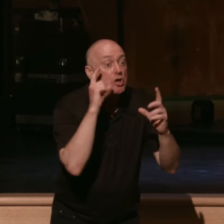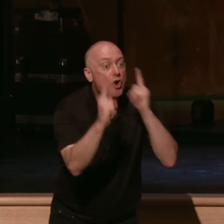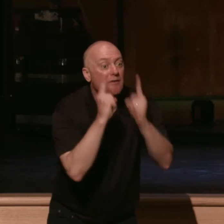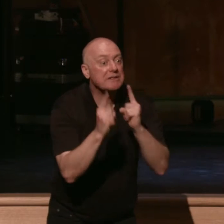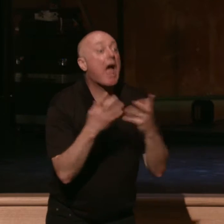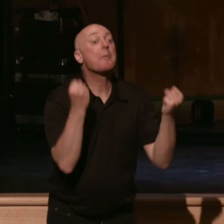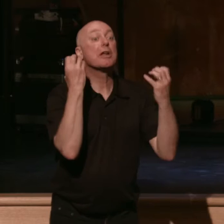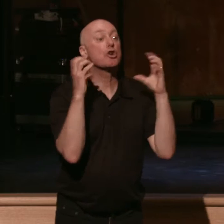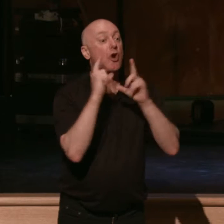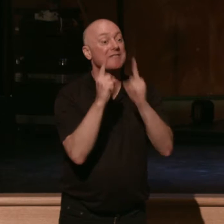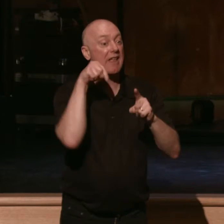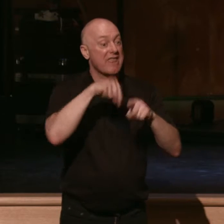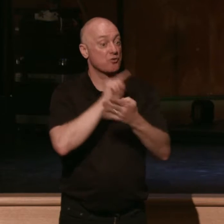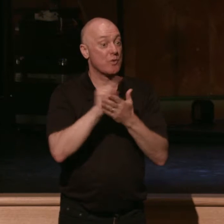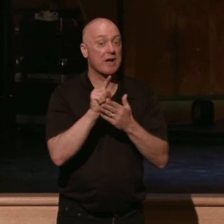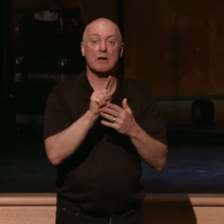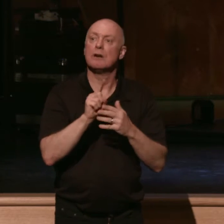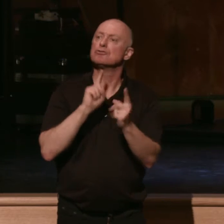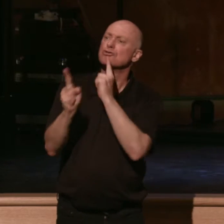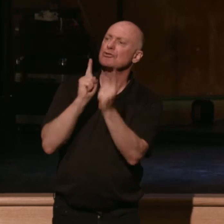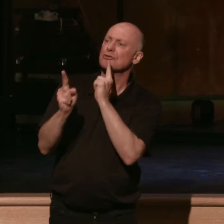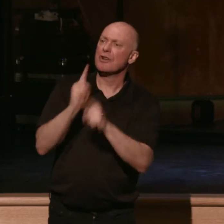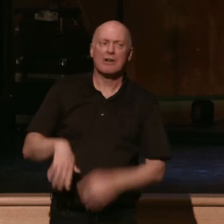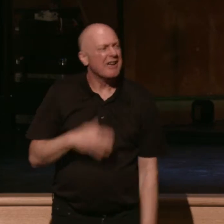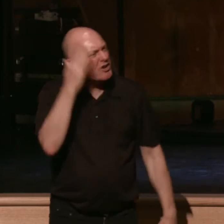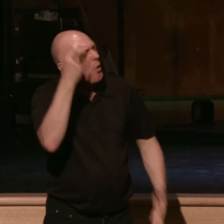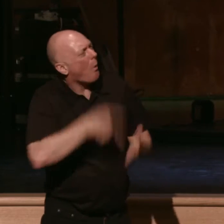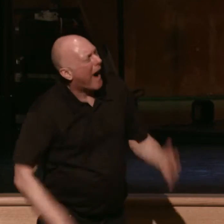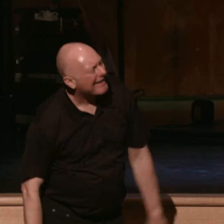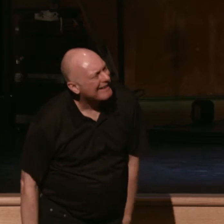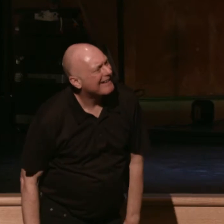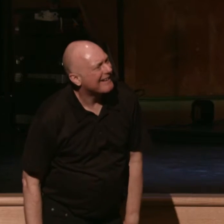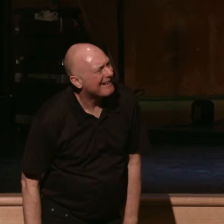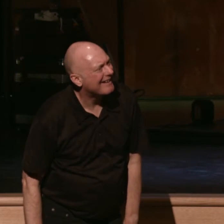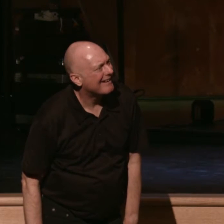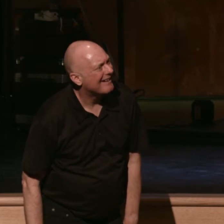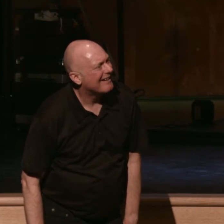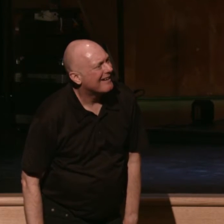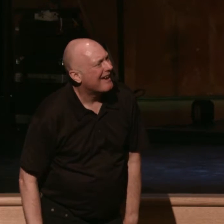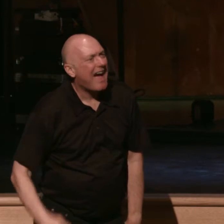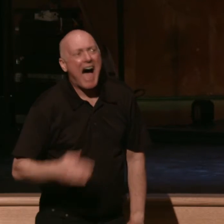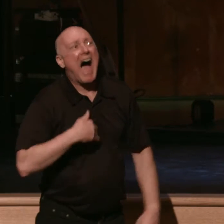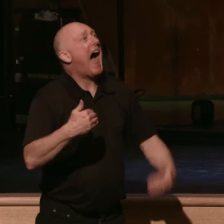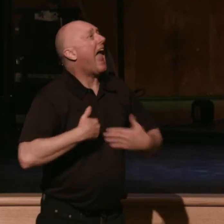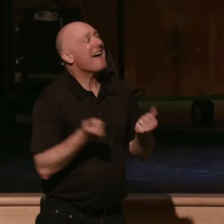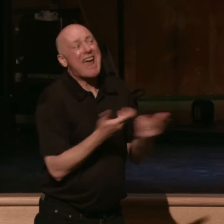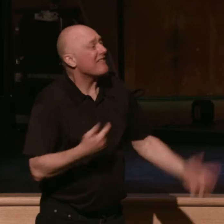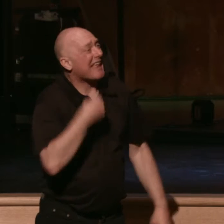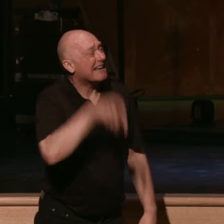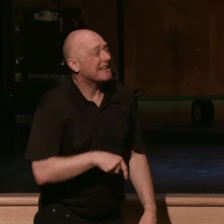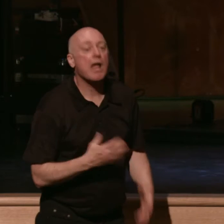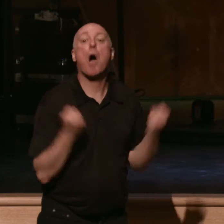week where you're talking to the person and the person said to you, you know what? I got everything I need. I'm good.